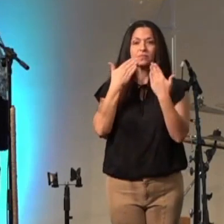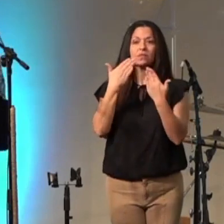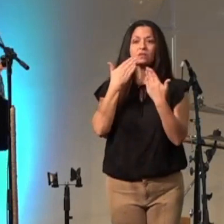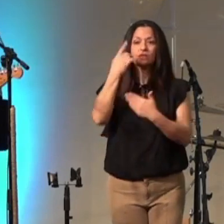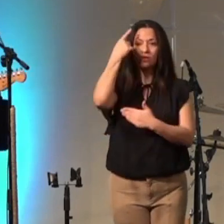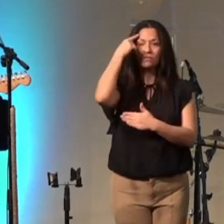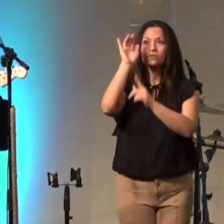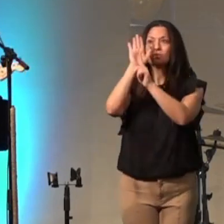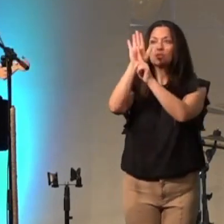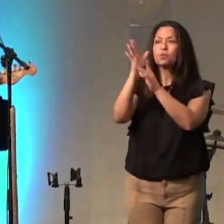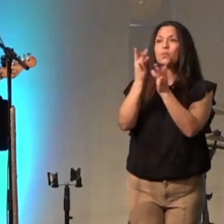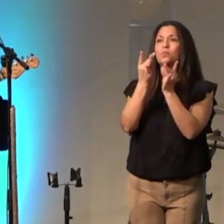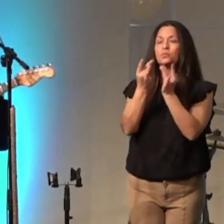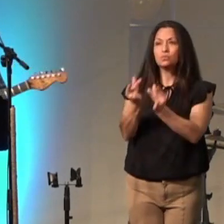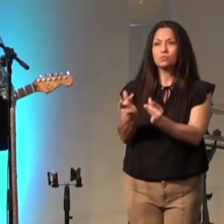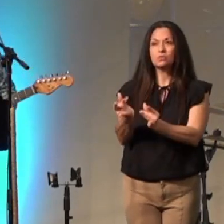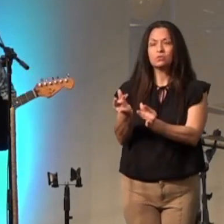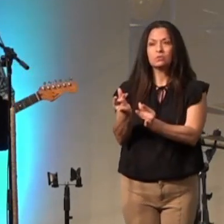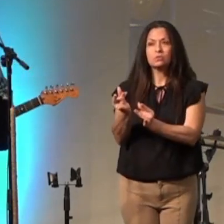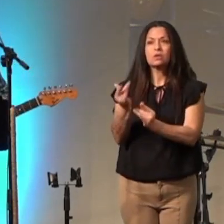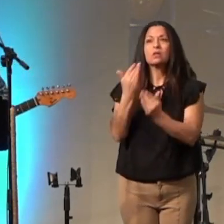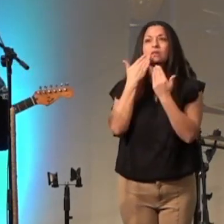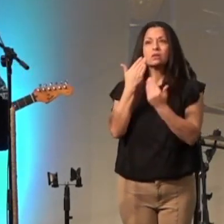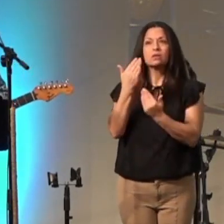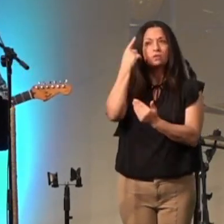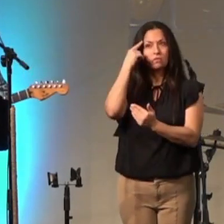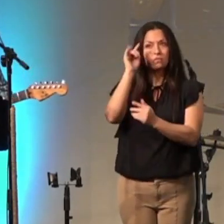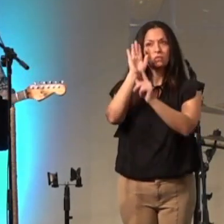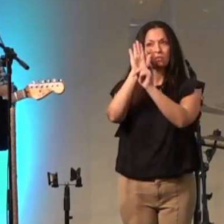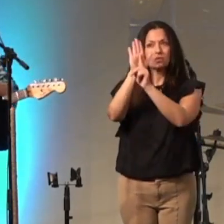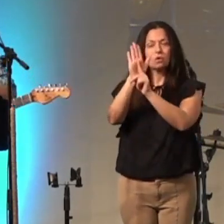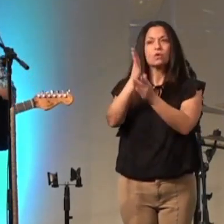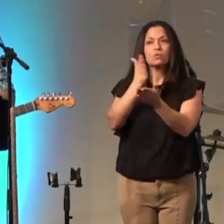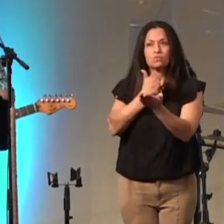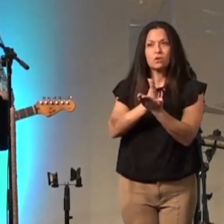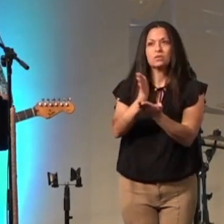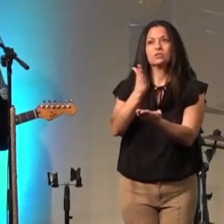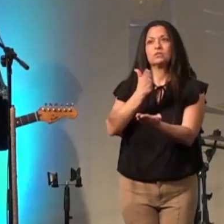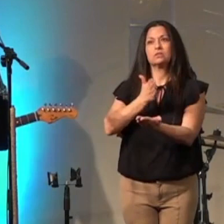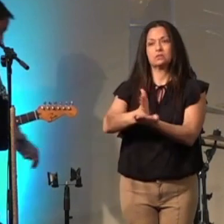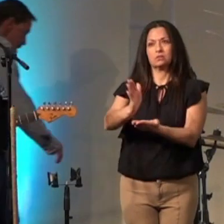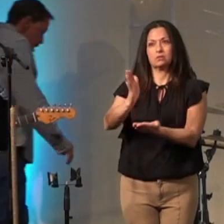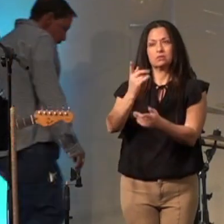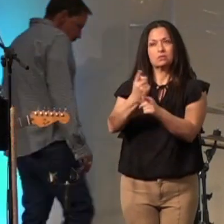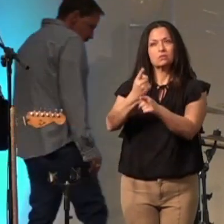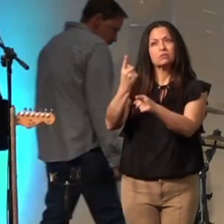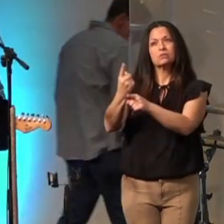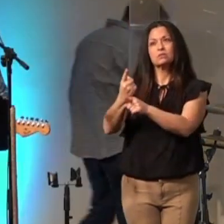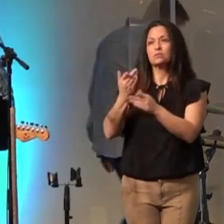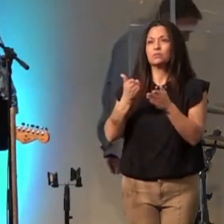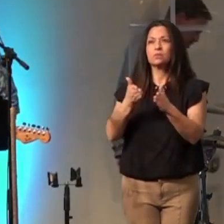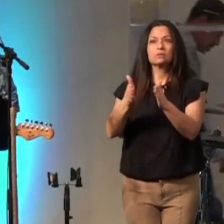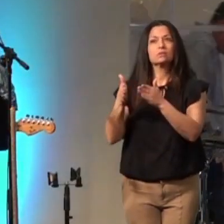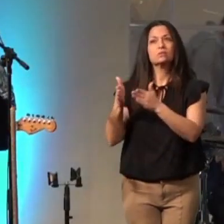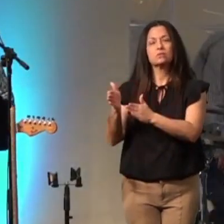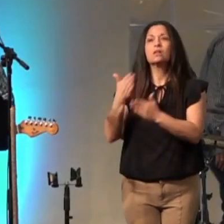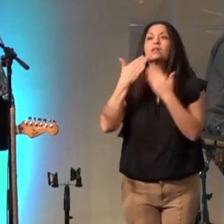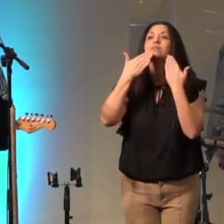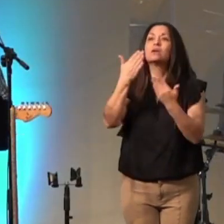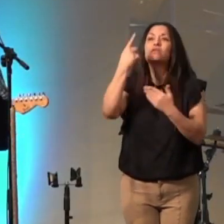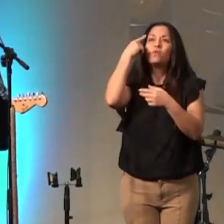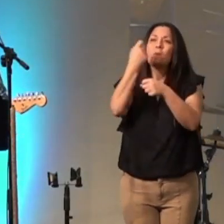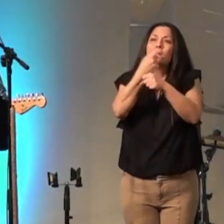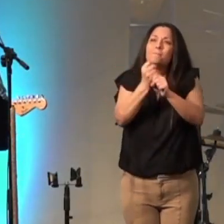for your purity thank you for your righteousness thank you for making a way